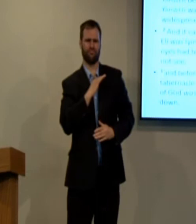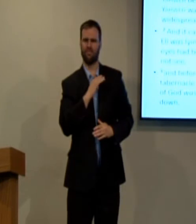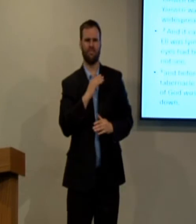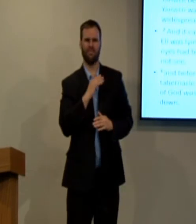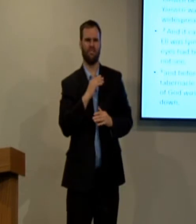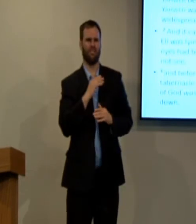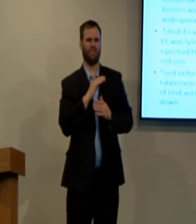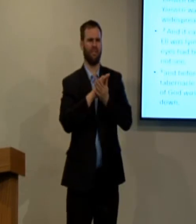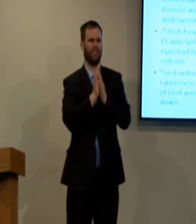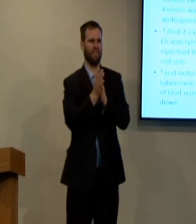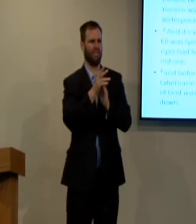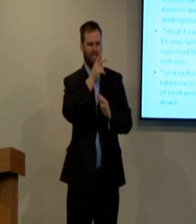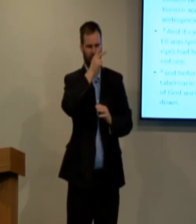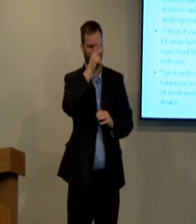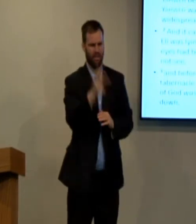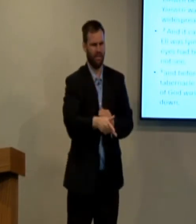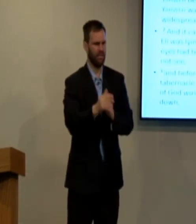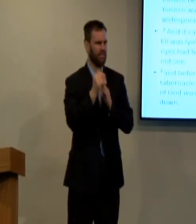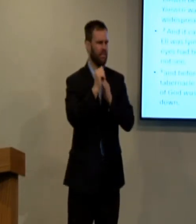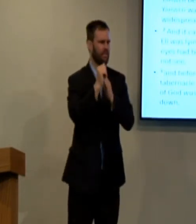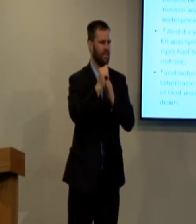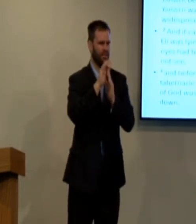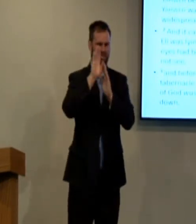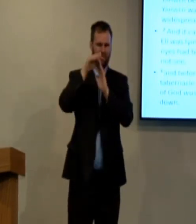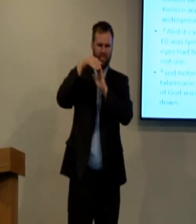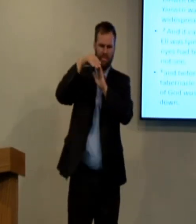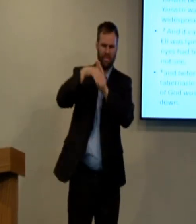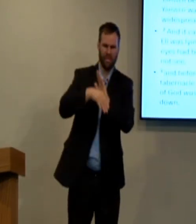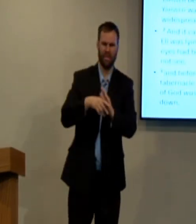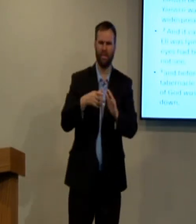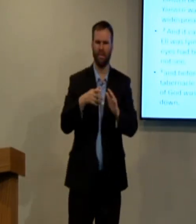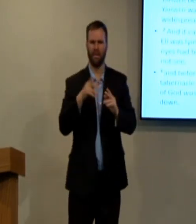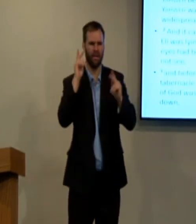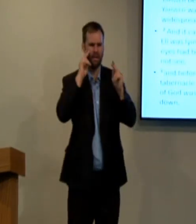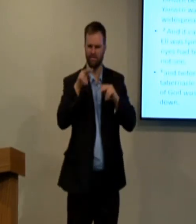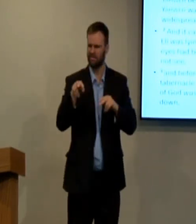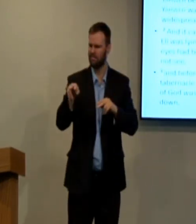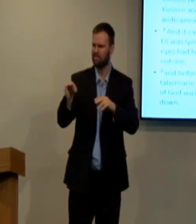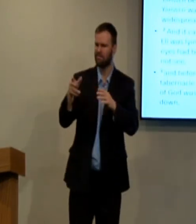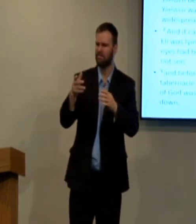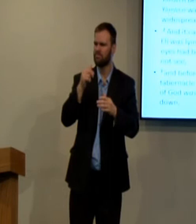He wasn't a good, strong leader. He became a terrible leader, and there was a decline.